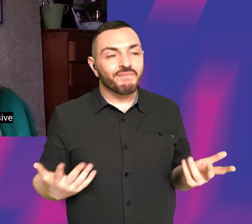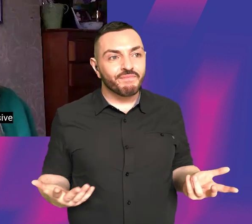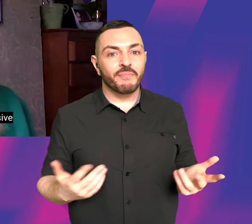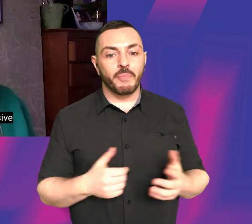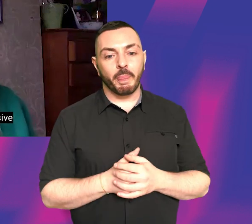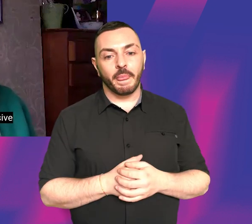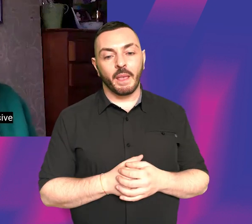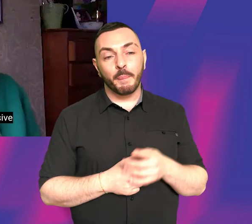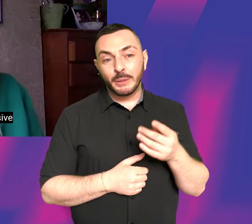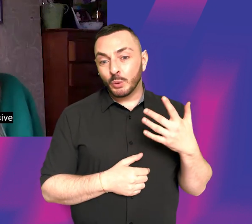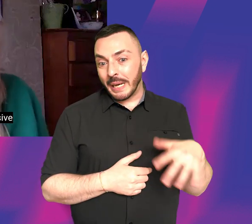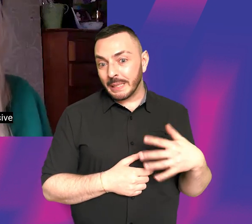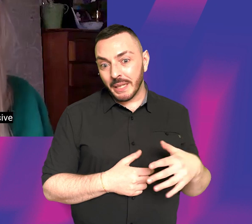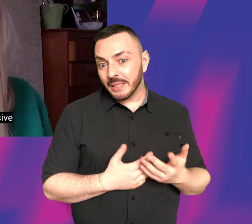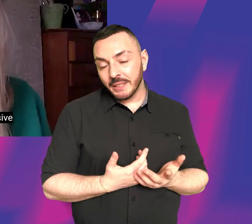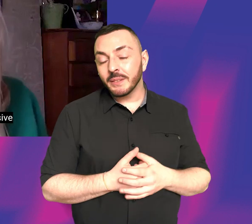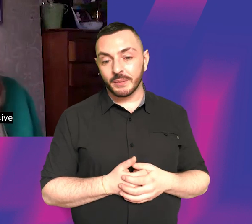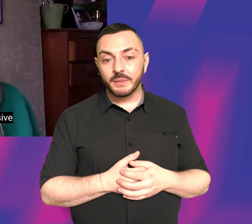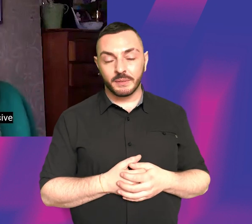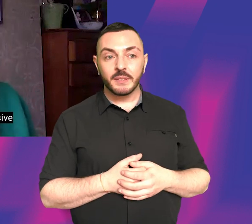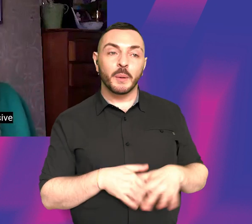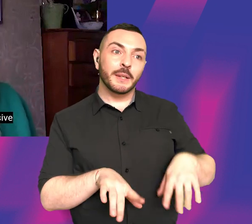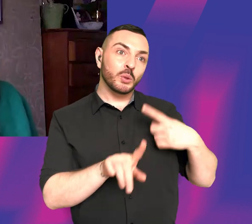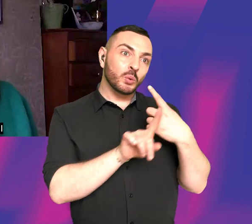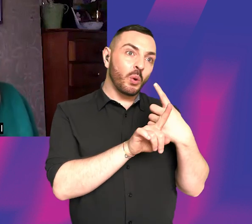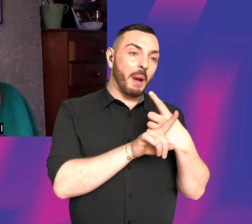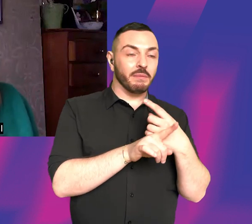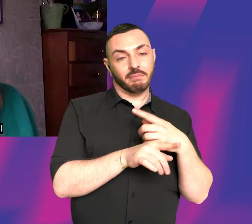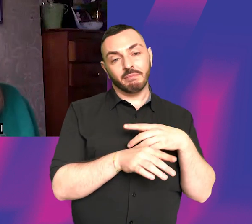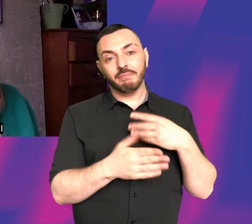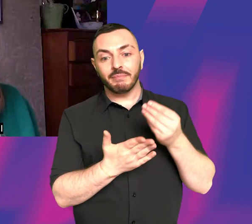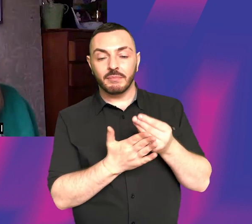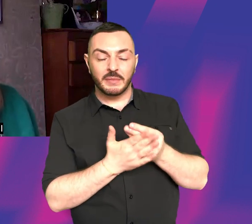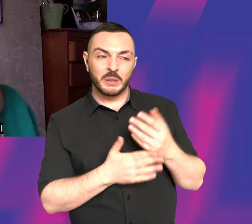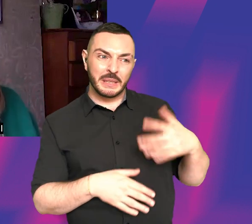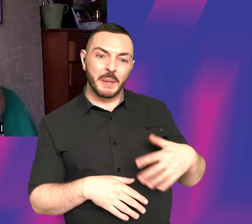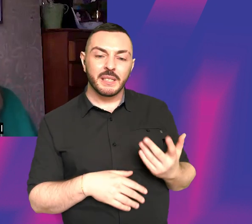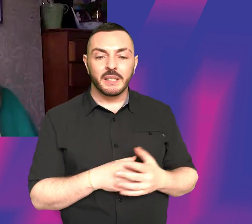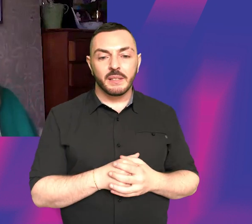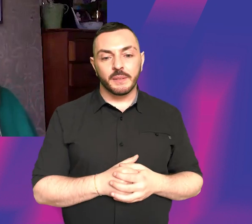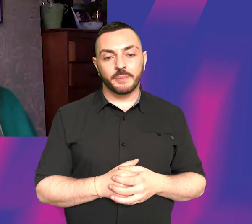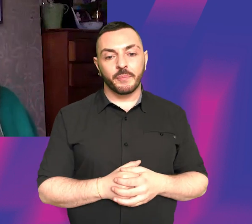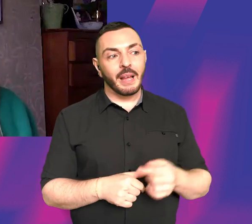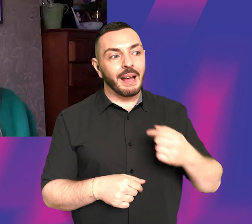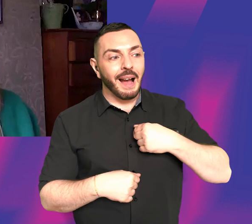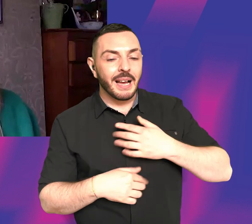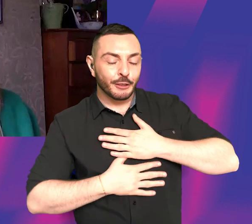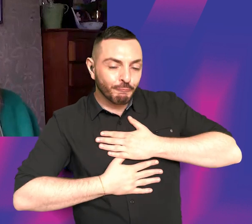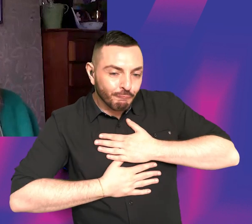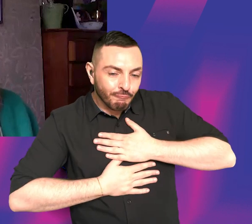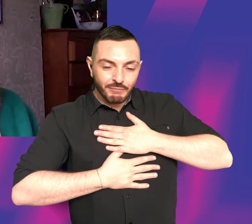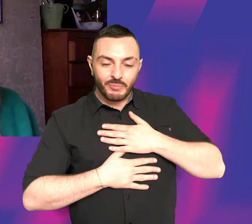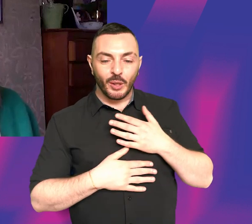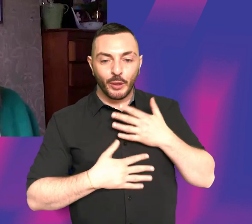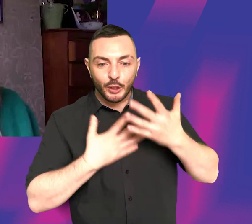too expensive talking about money again. And then also, I think it was a story I really passionately believed